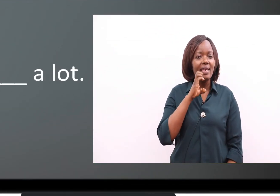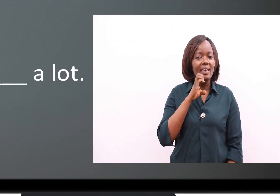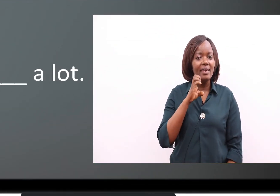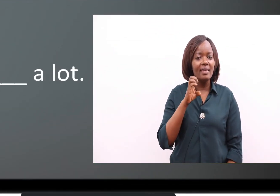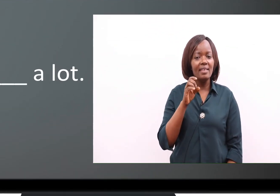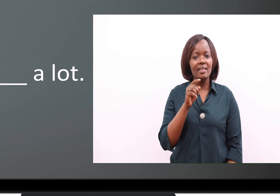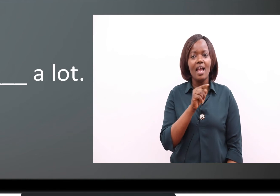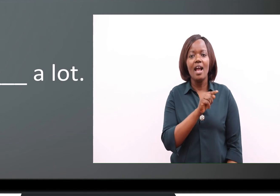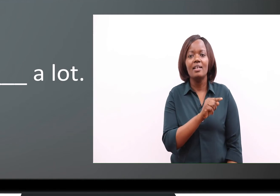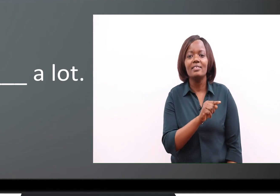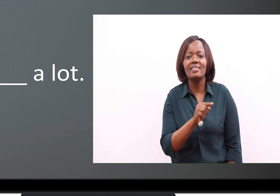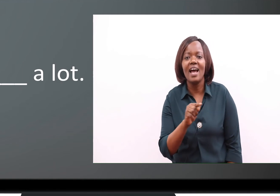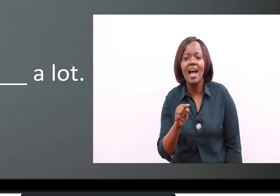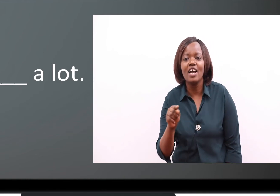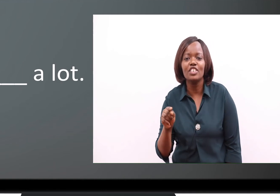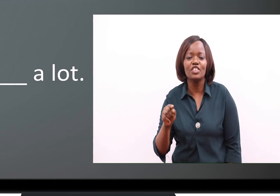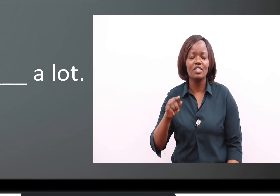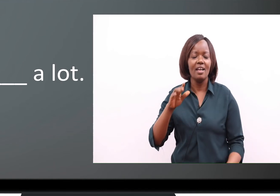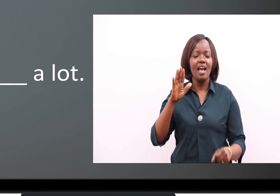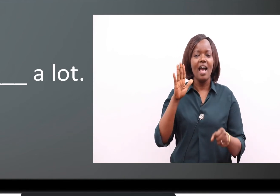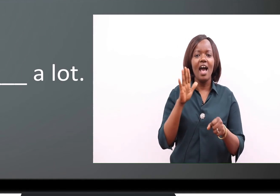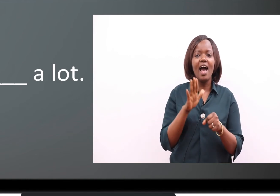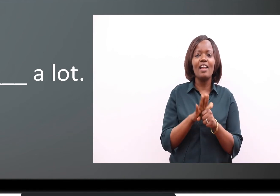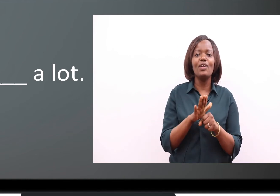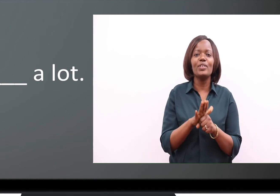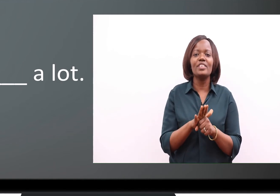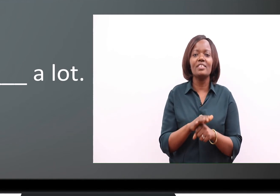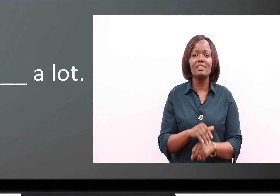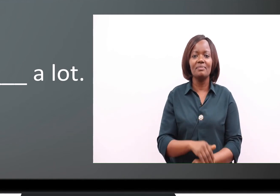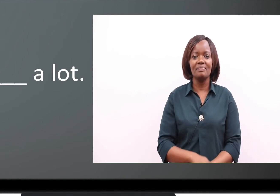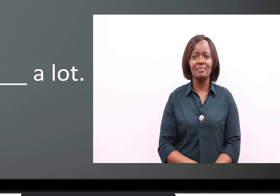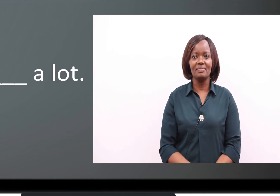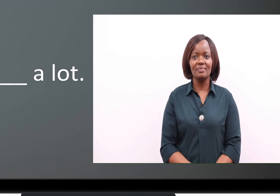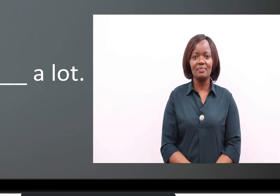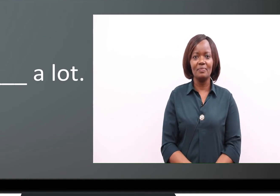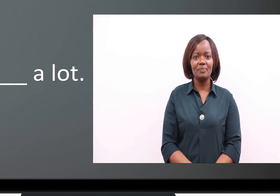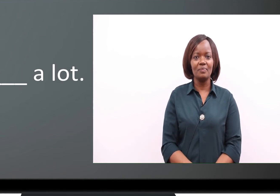He dashes a lot.